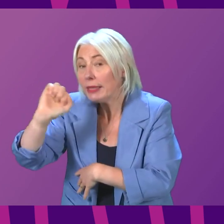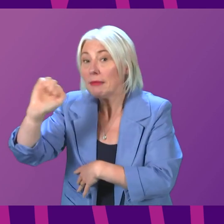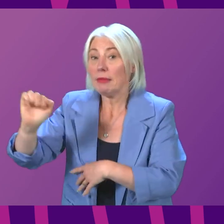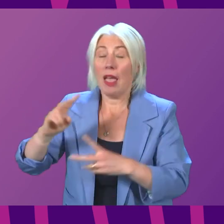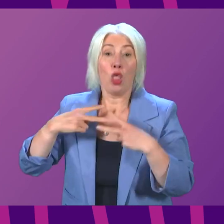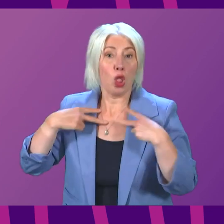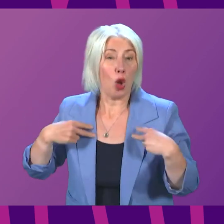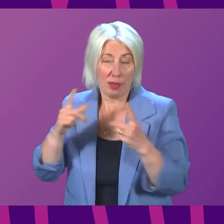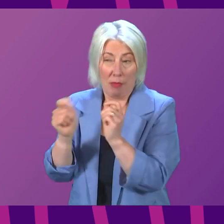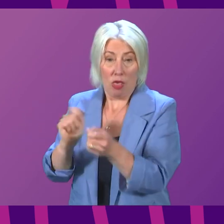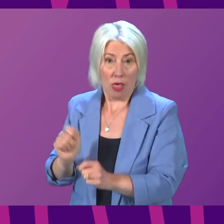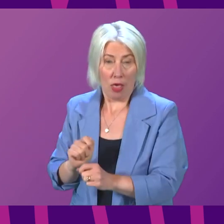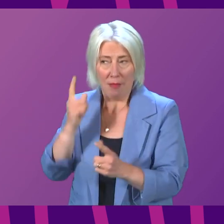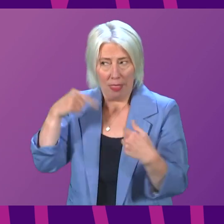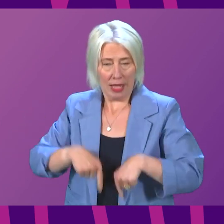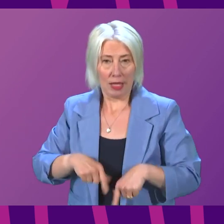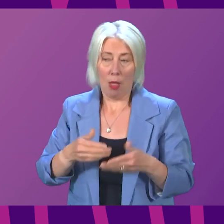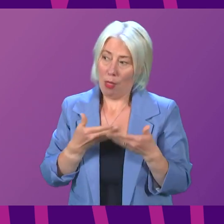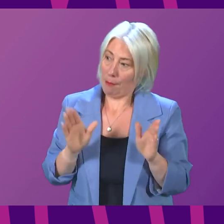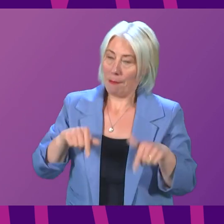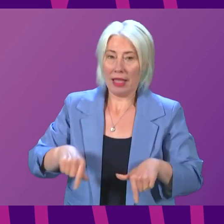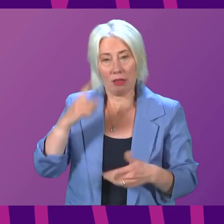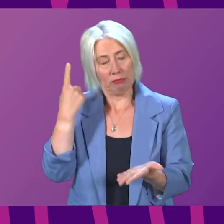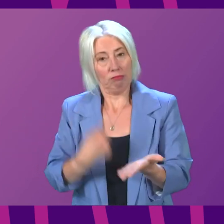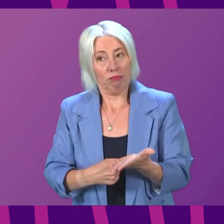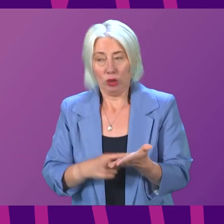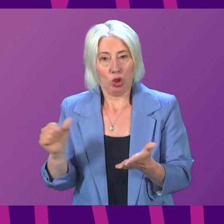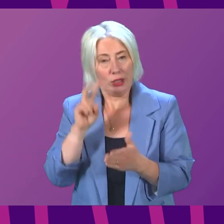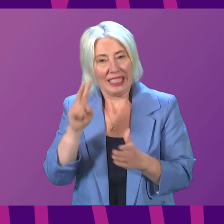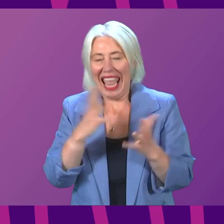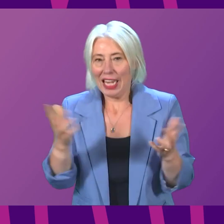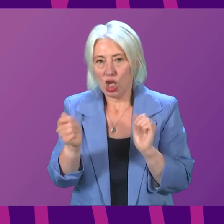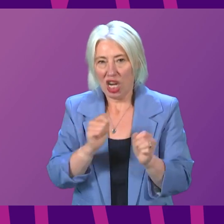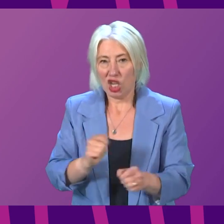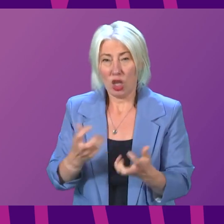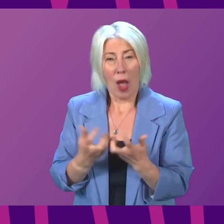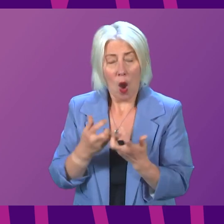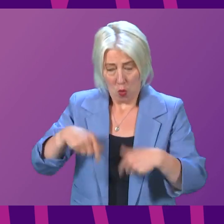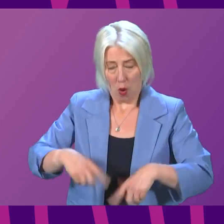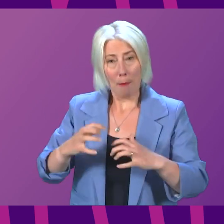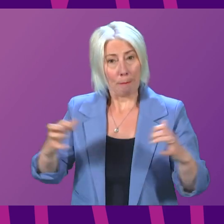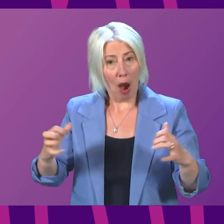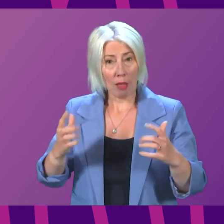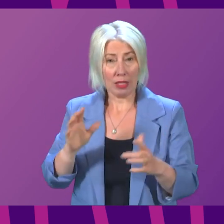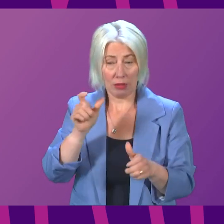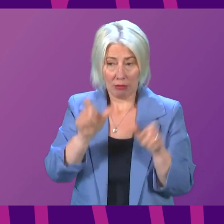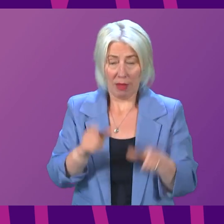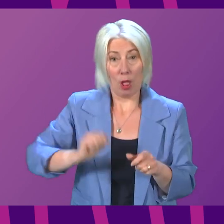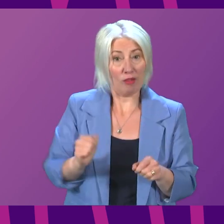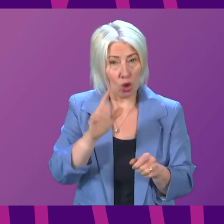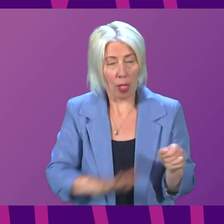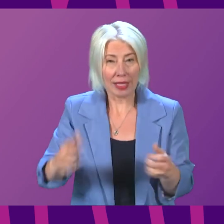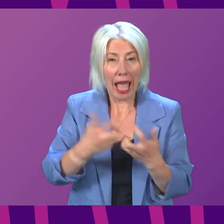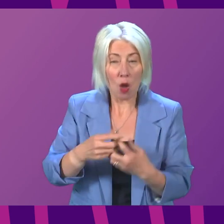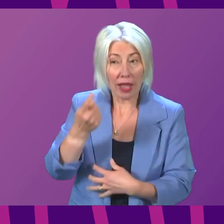deserve to see and understand those changes. So can I ask your guidance, Presiding Officer, how Parliament and the people of this country can get